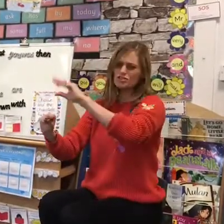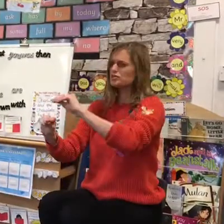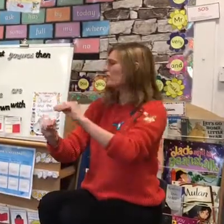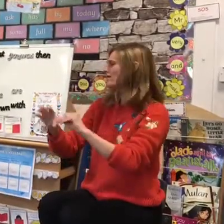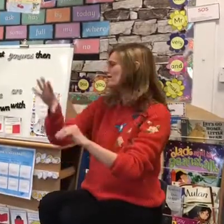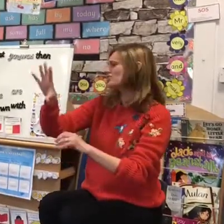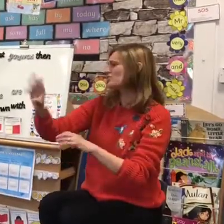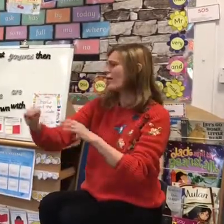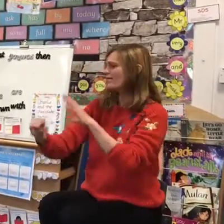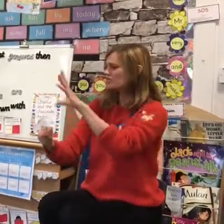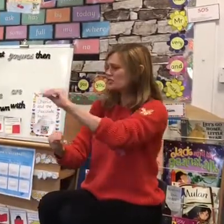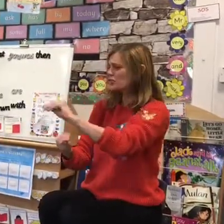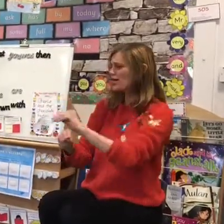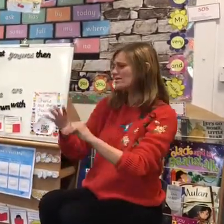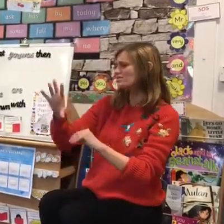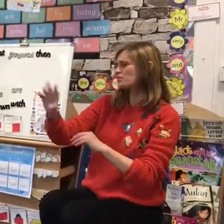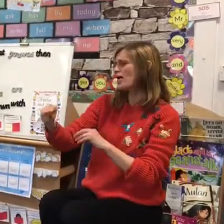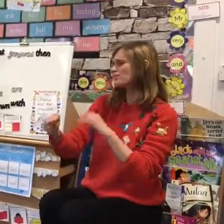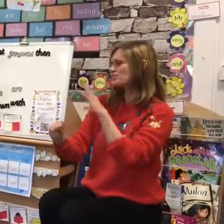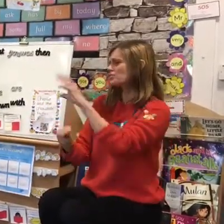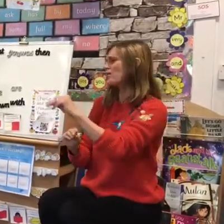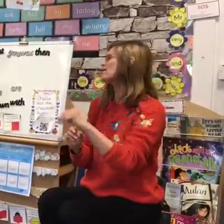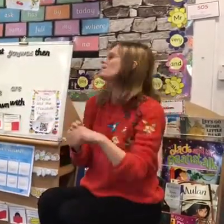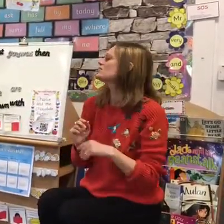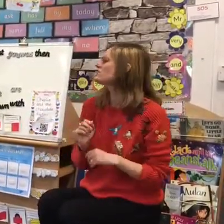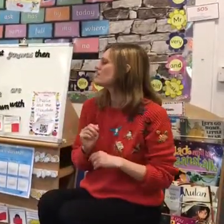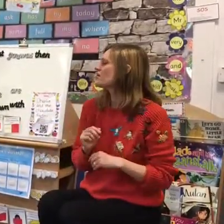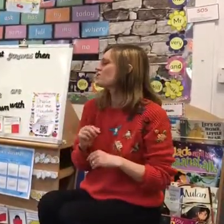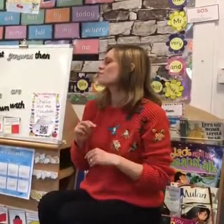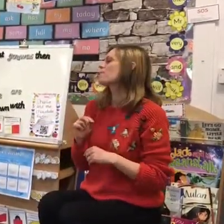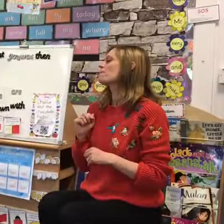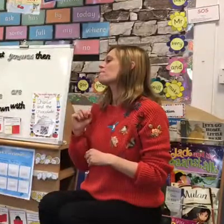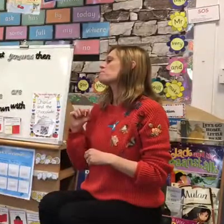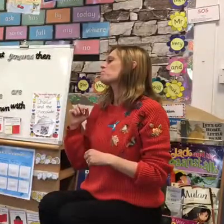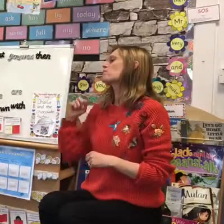Squelch, squelch, squelch, squelch, squelch, squelch.